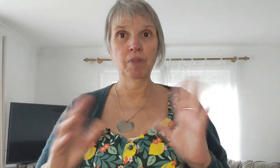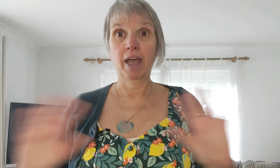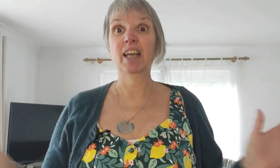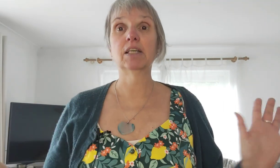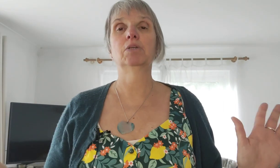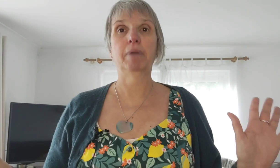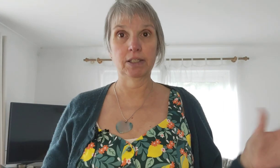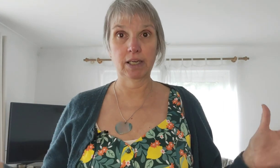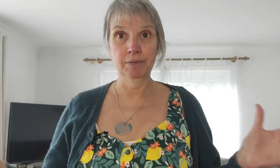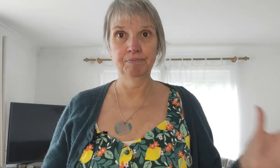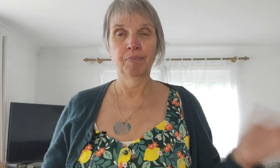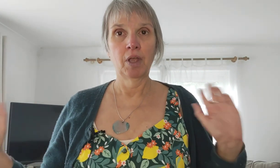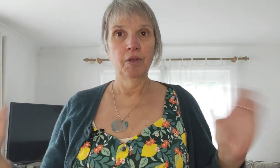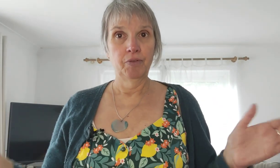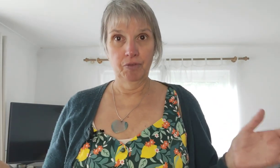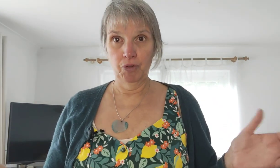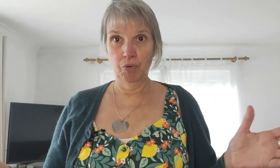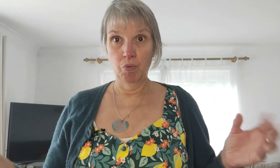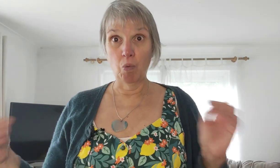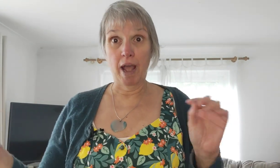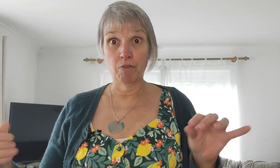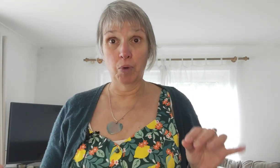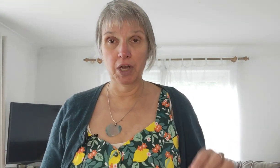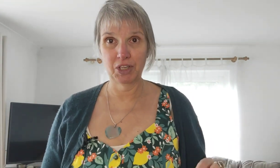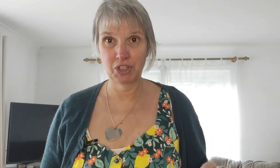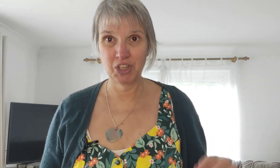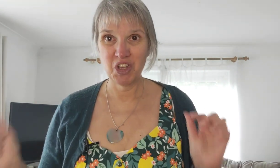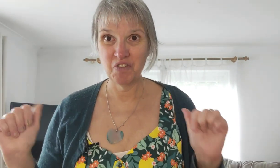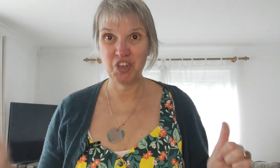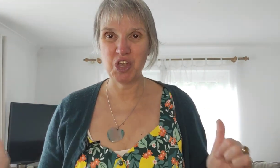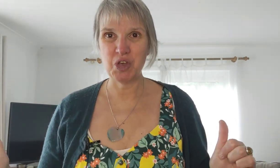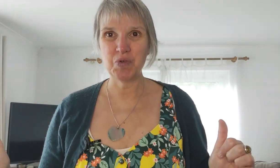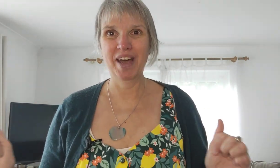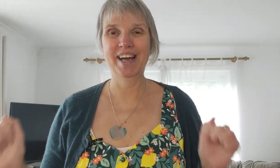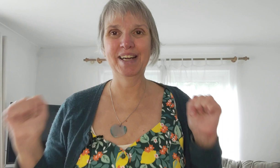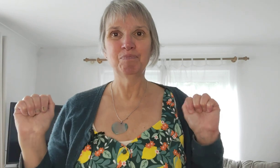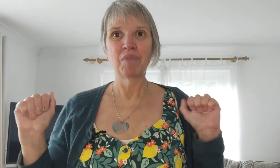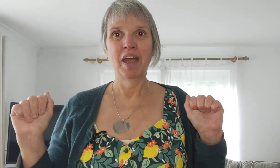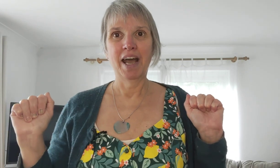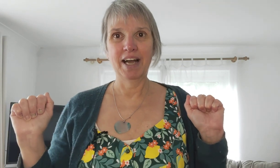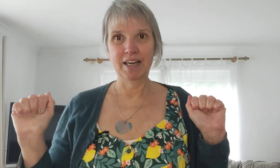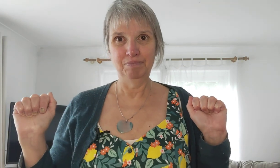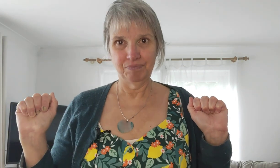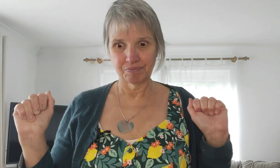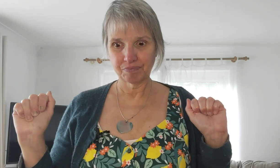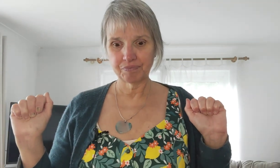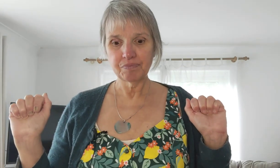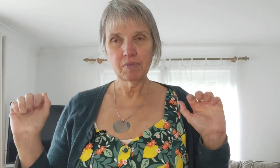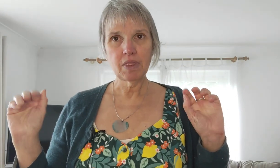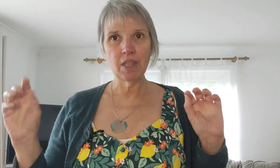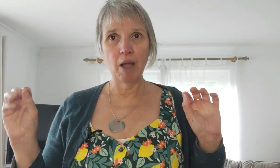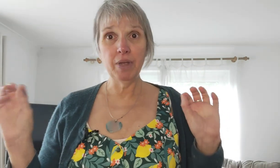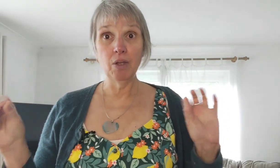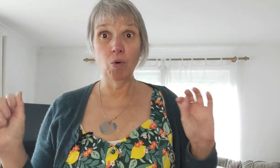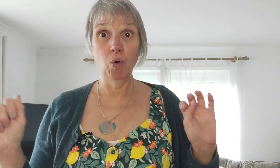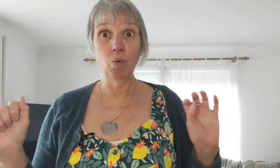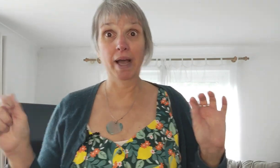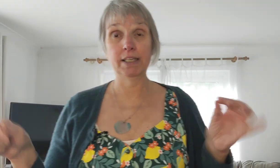it doesn't matter do whatever works for you um now we always